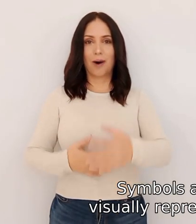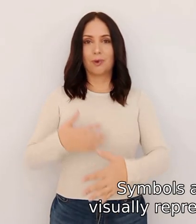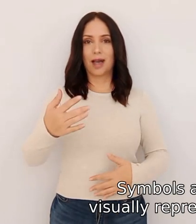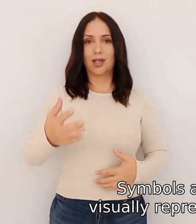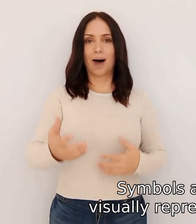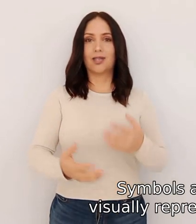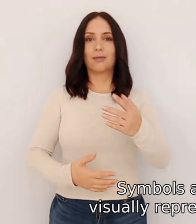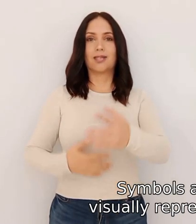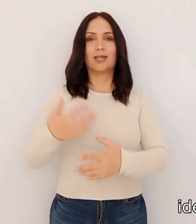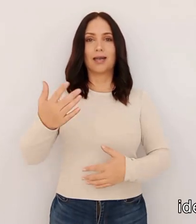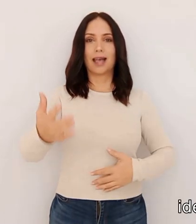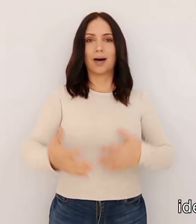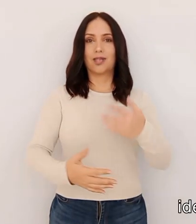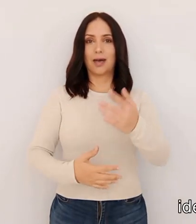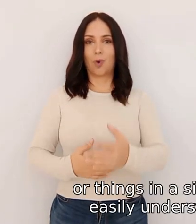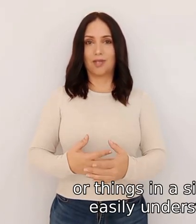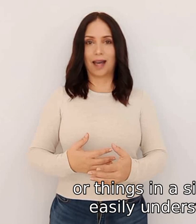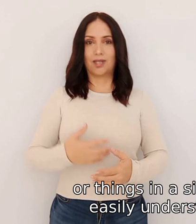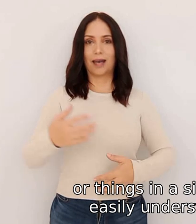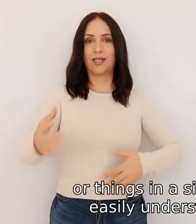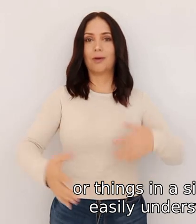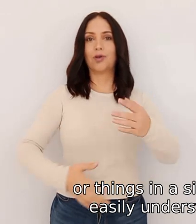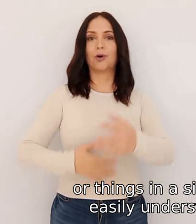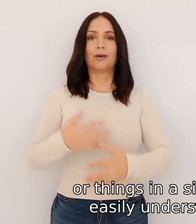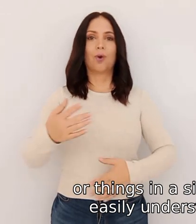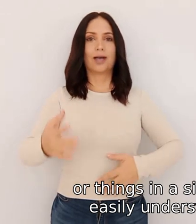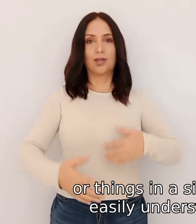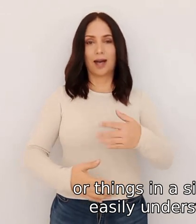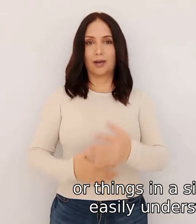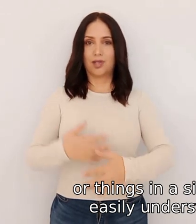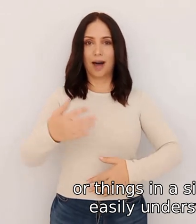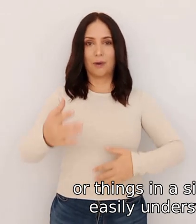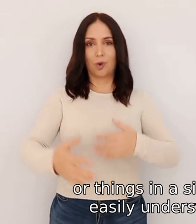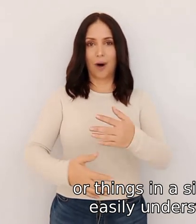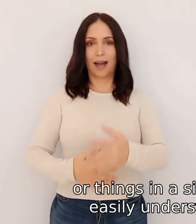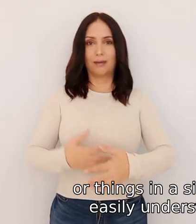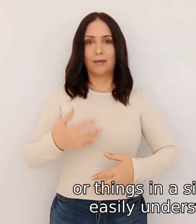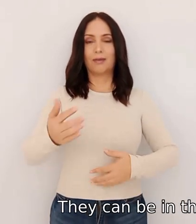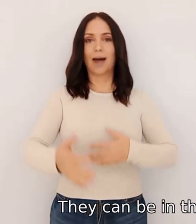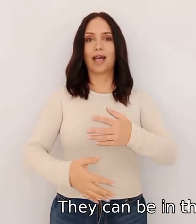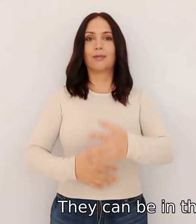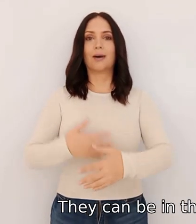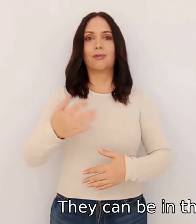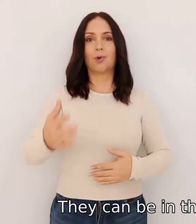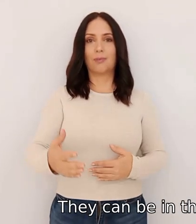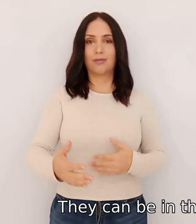represent concepts ideas or things in a simpler and more easily understandable way they can be in the form of